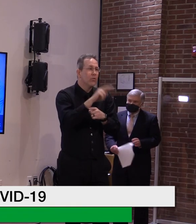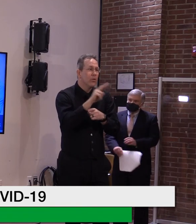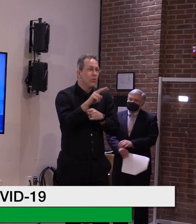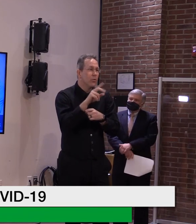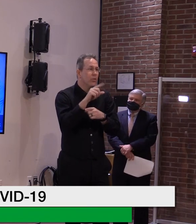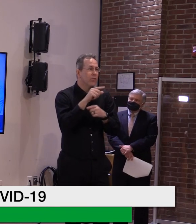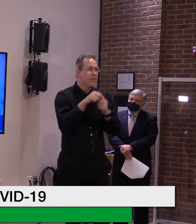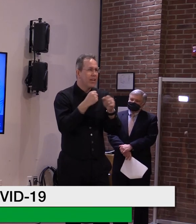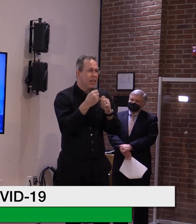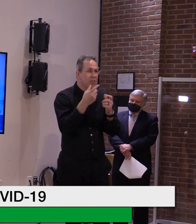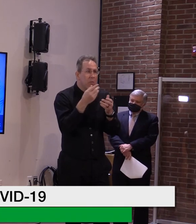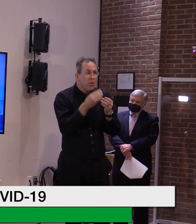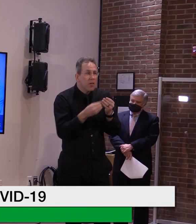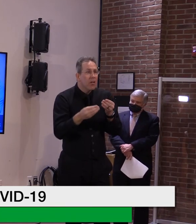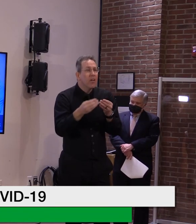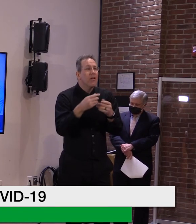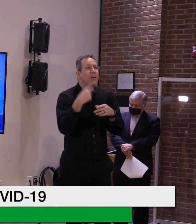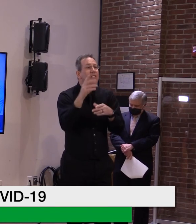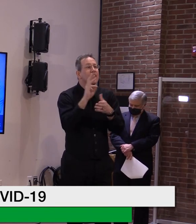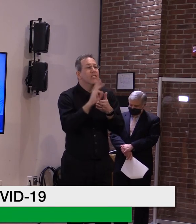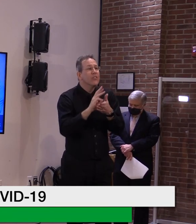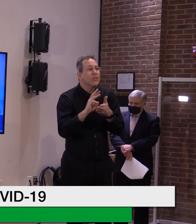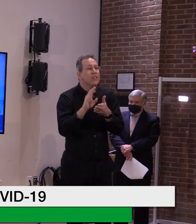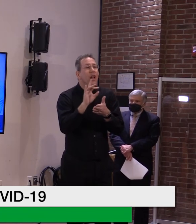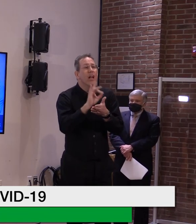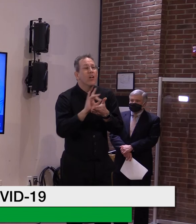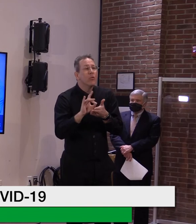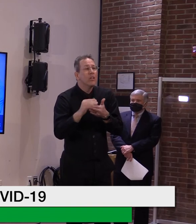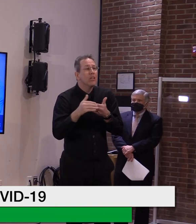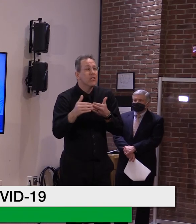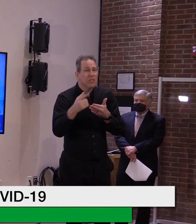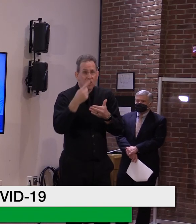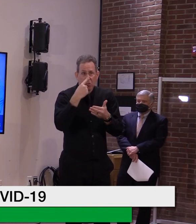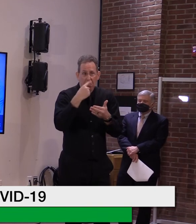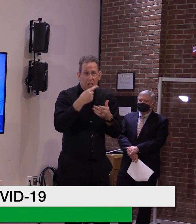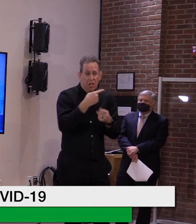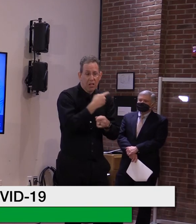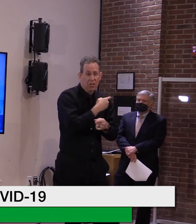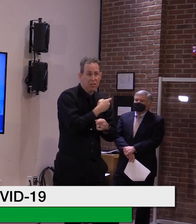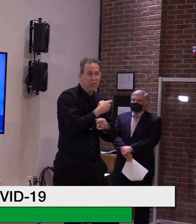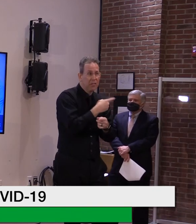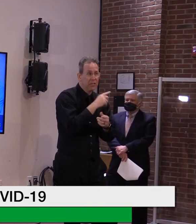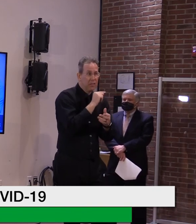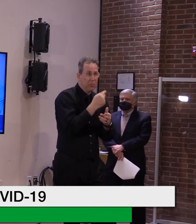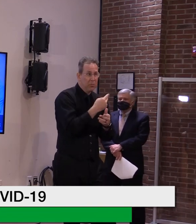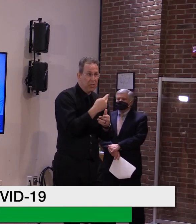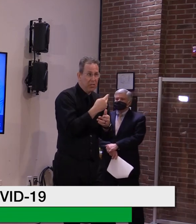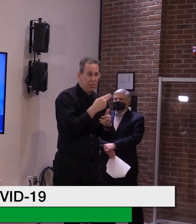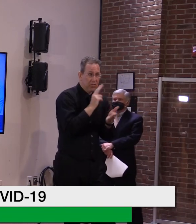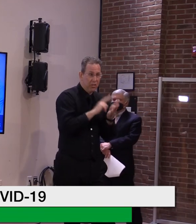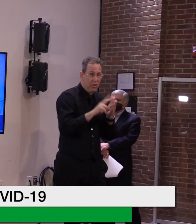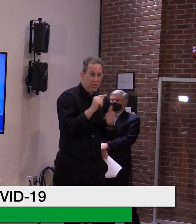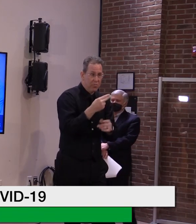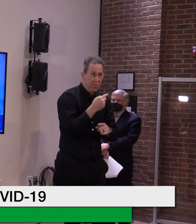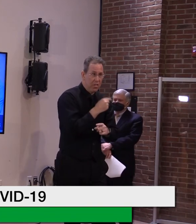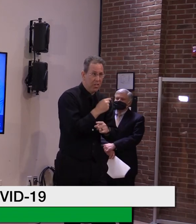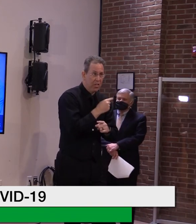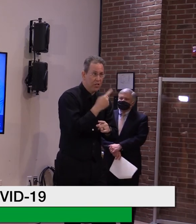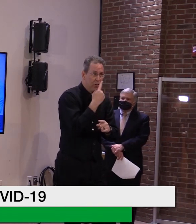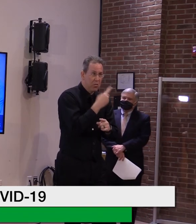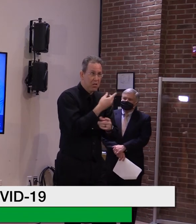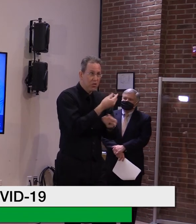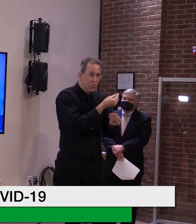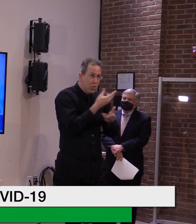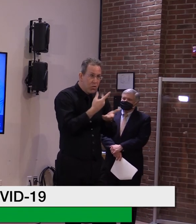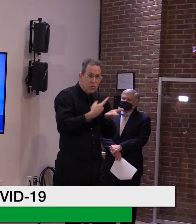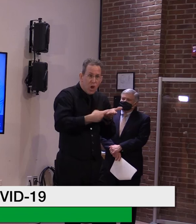eight weeks, that if Mike Smith and his team can get some time, that they would begin to